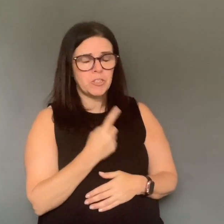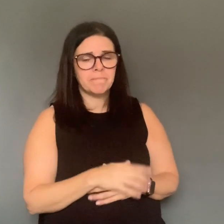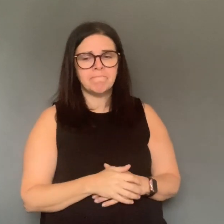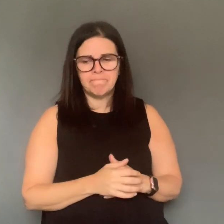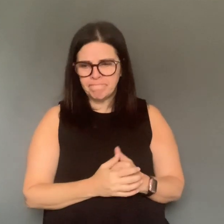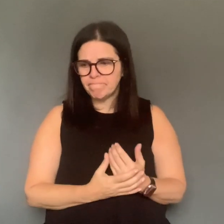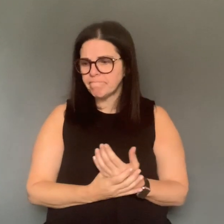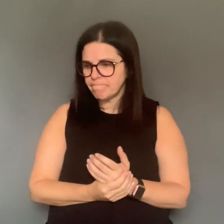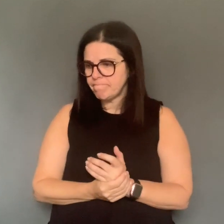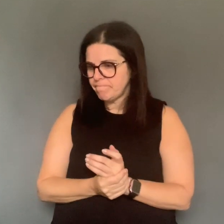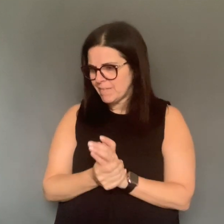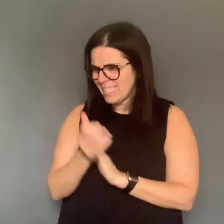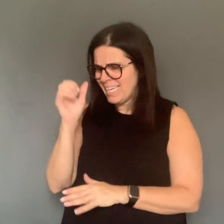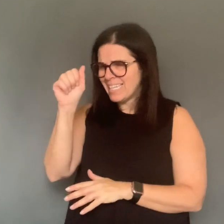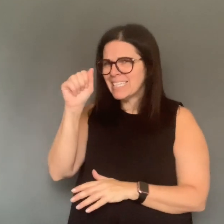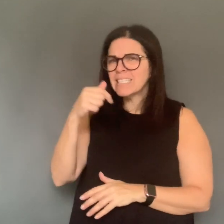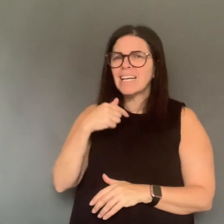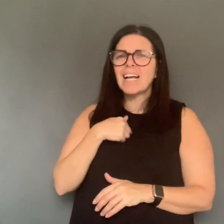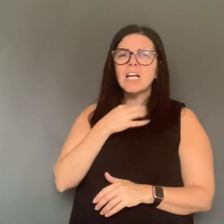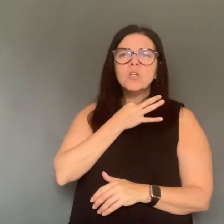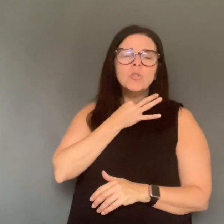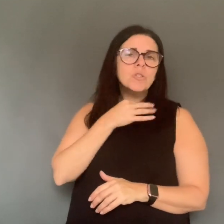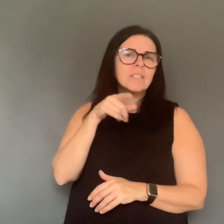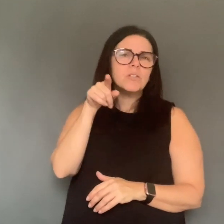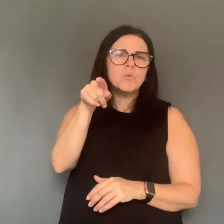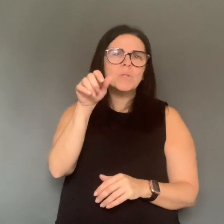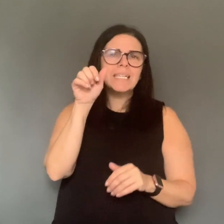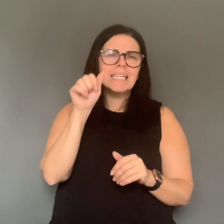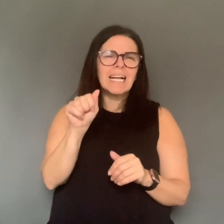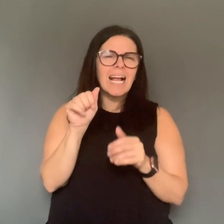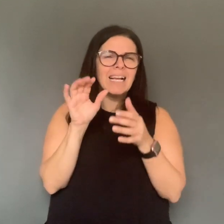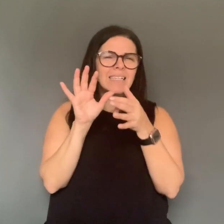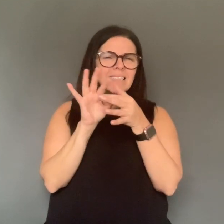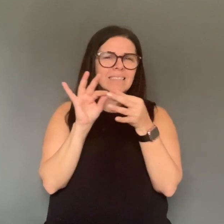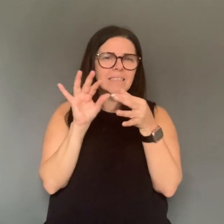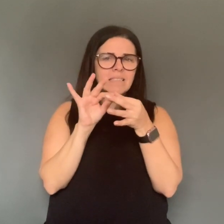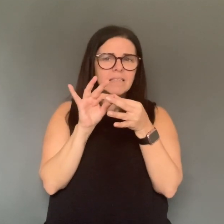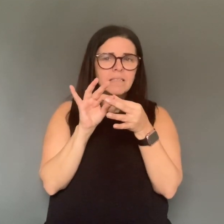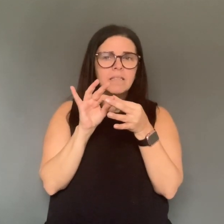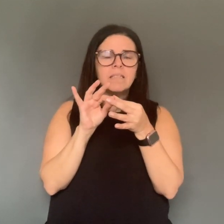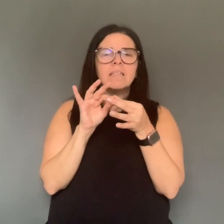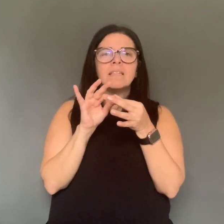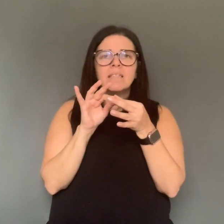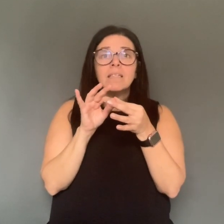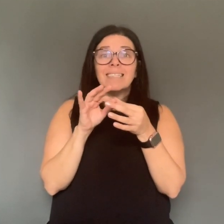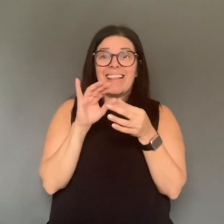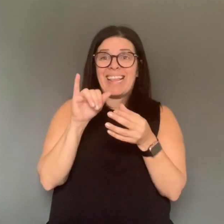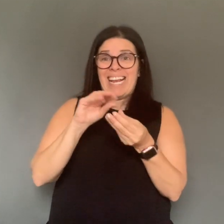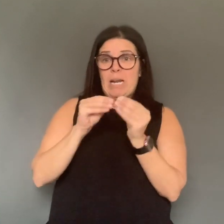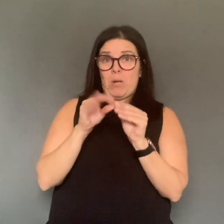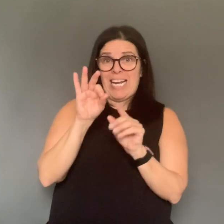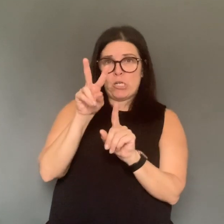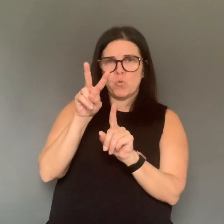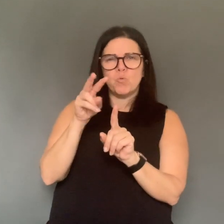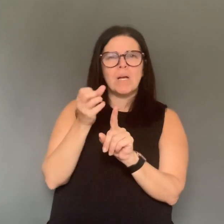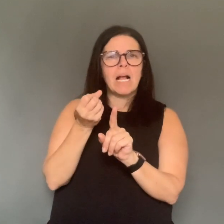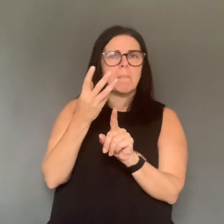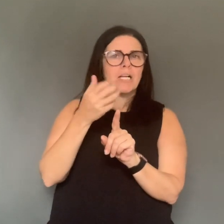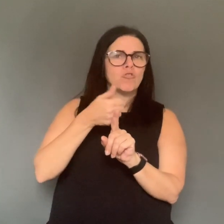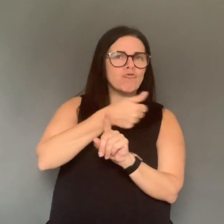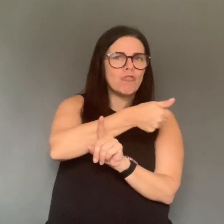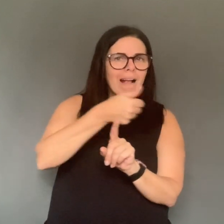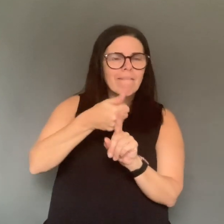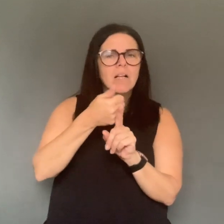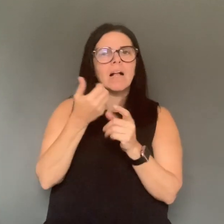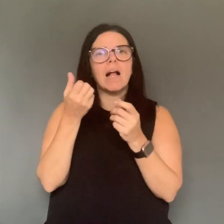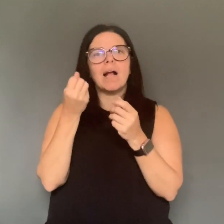So we are updating our data pretty much every day, and I think it would be redundant to report it every day.